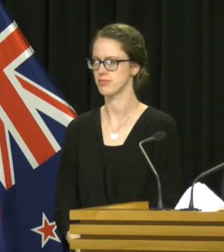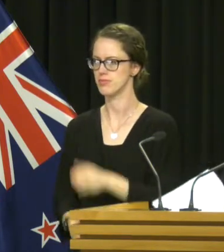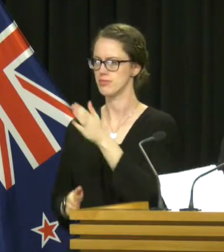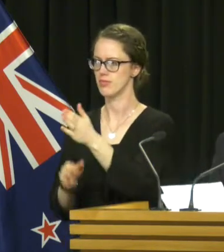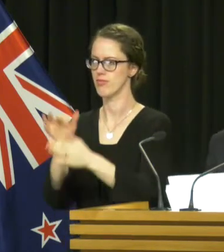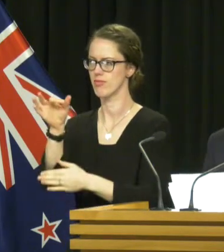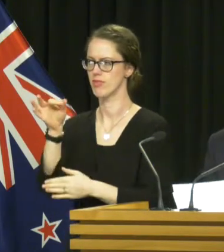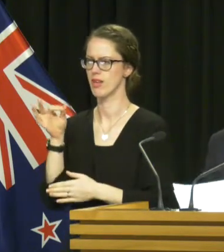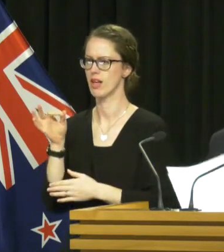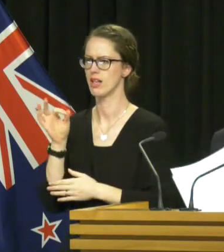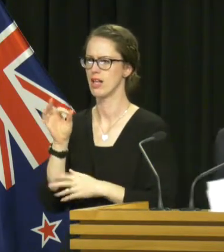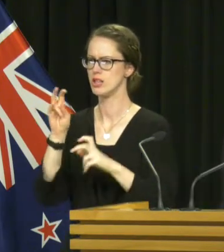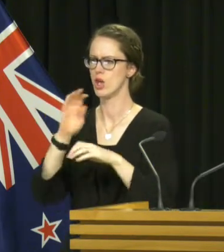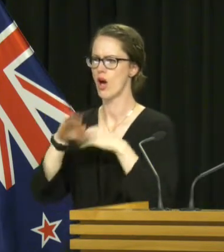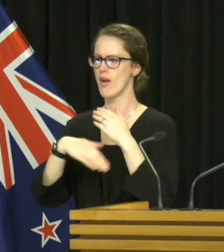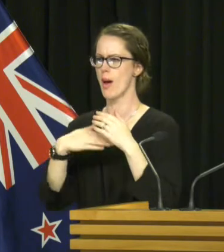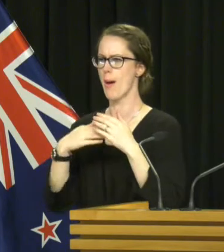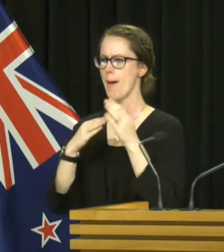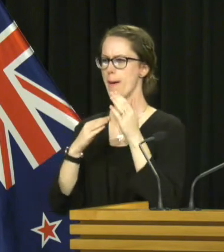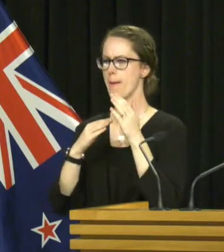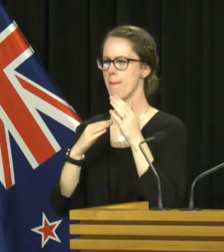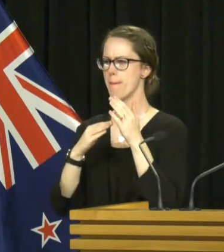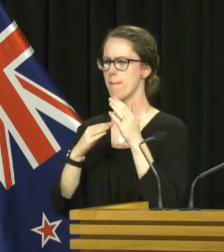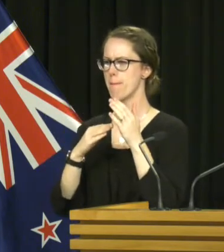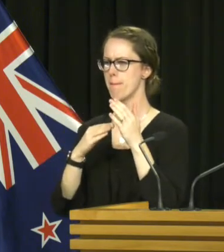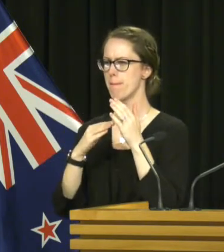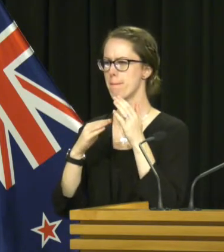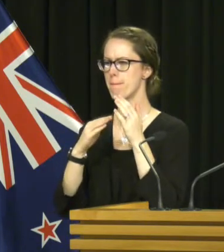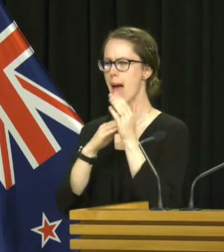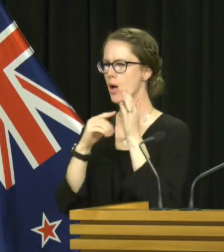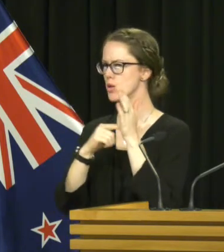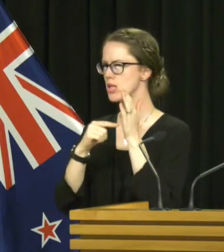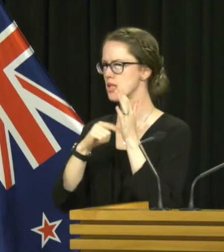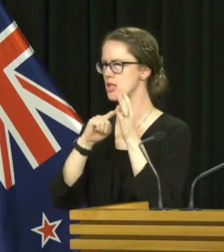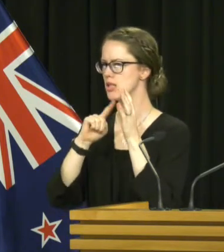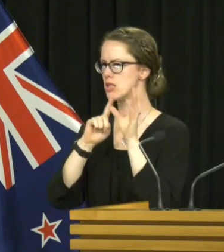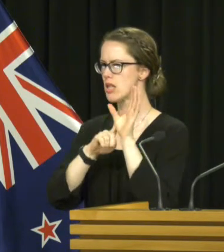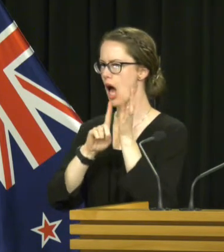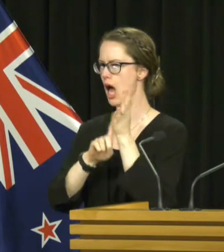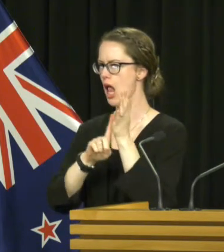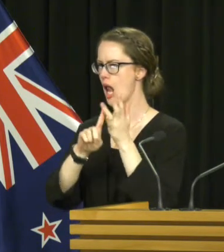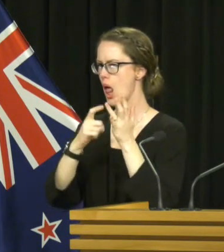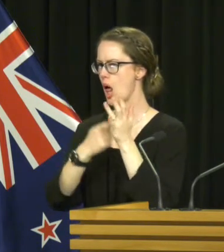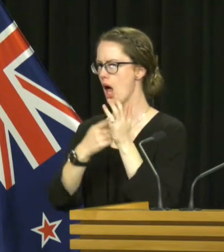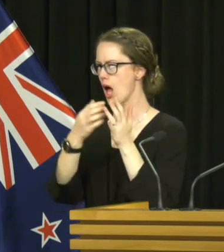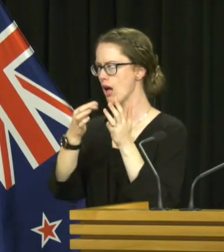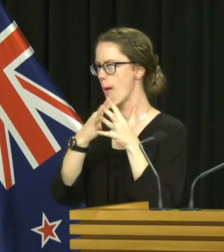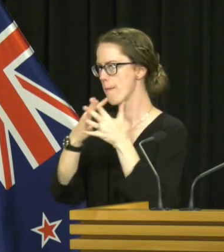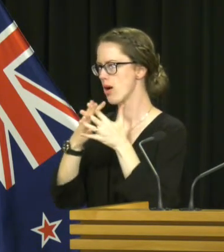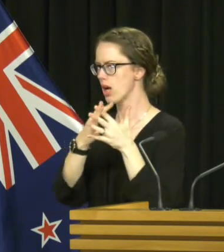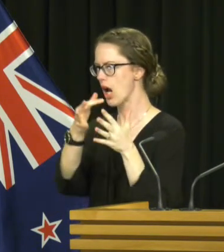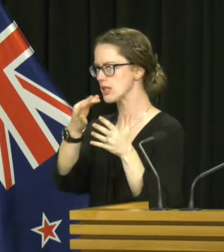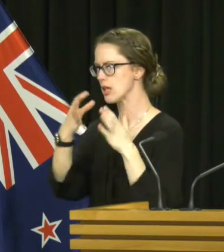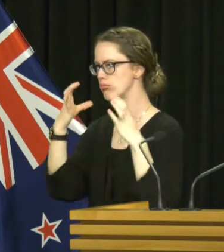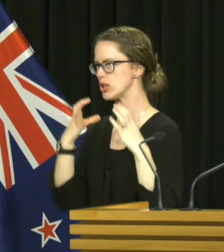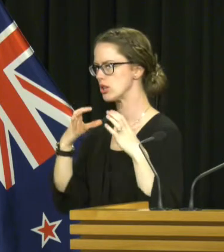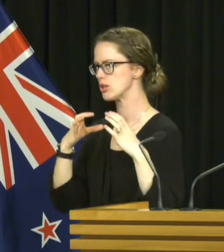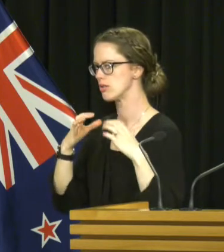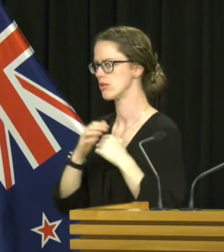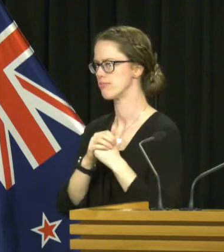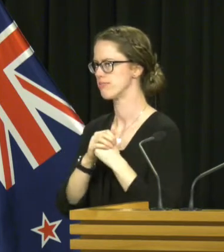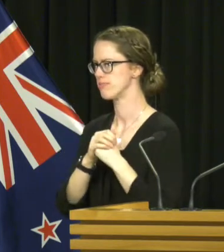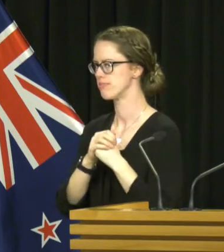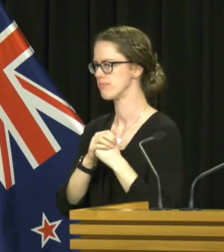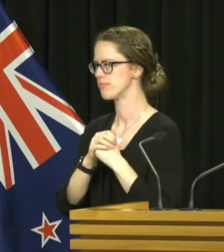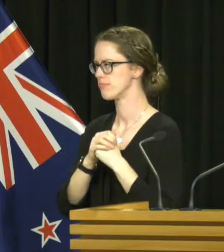of Mark Taylor, is there pressure from the US for us to do something like that? Look, I've seen the public statements